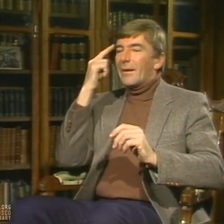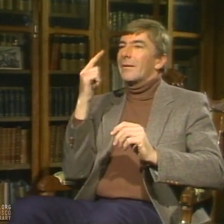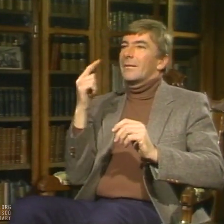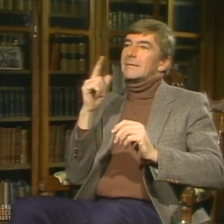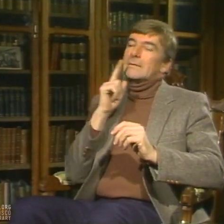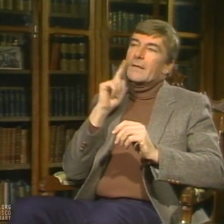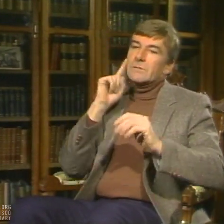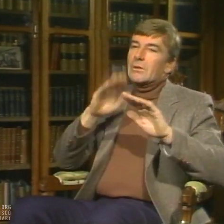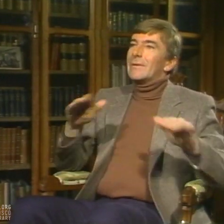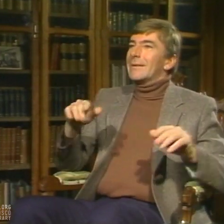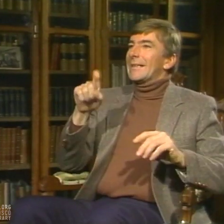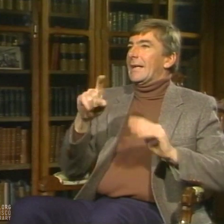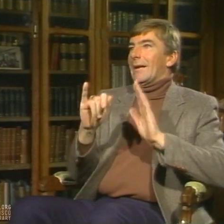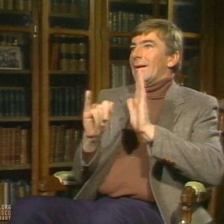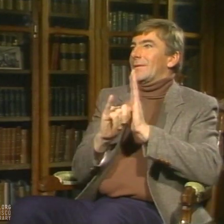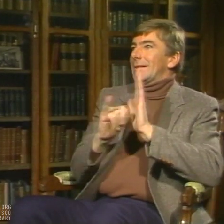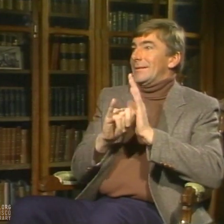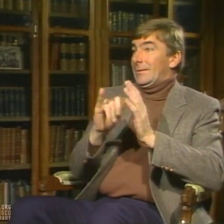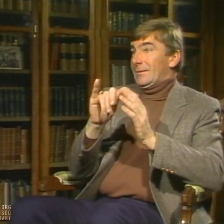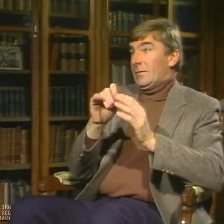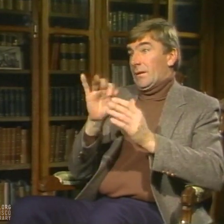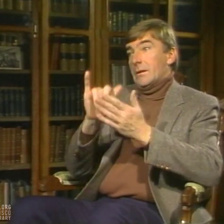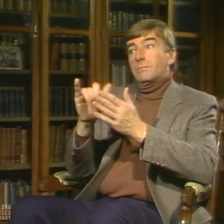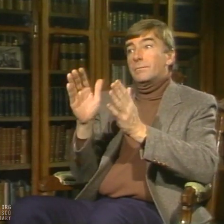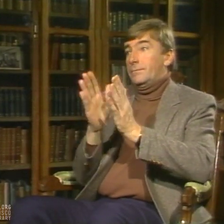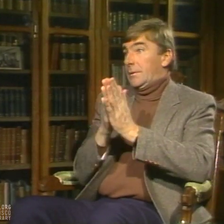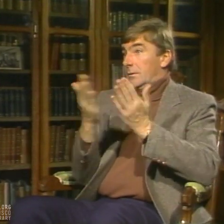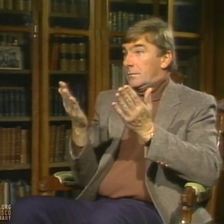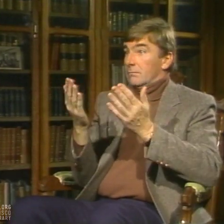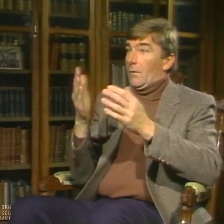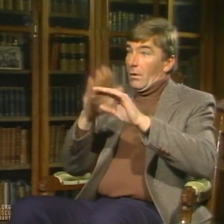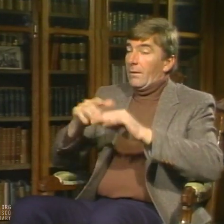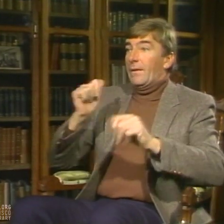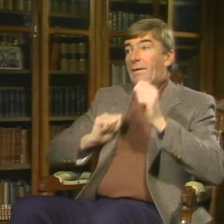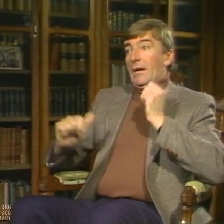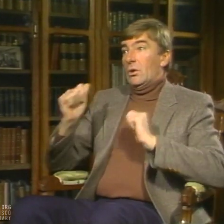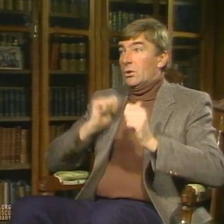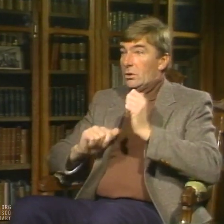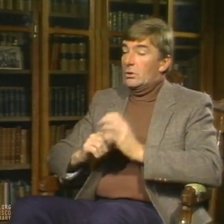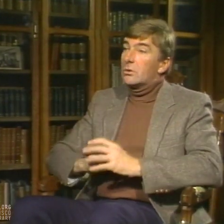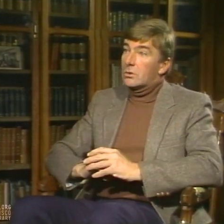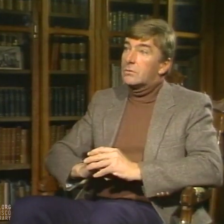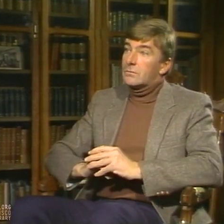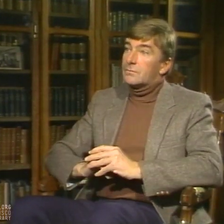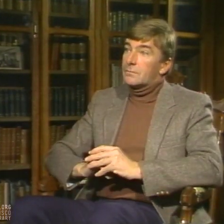I think they need that strong identification with deaf theater and the people who are active in it.